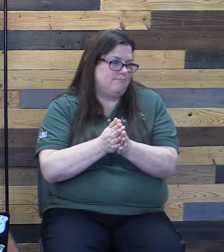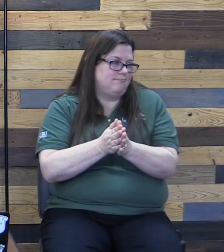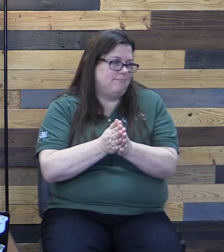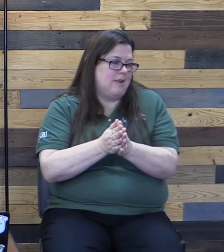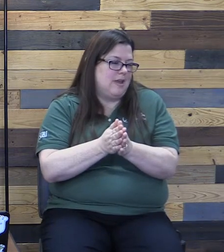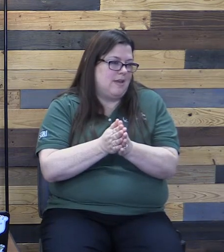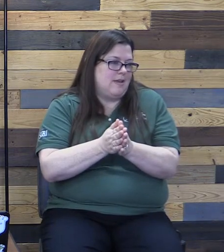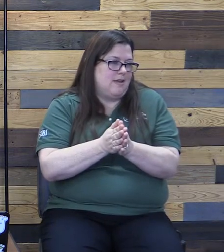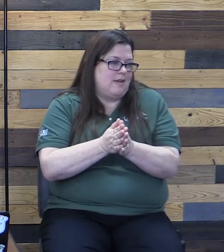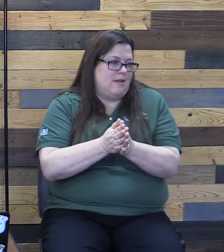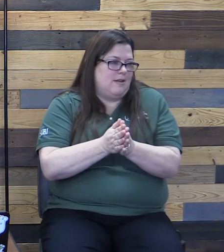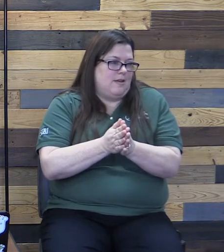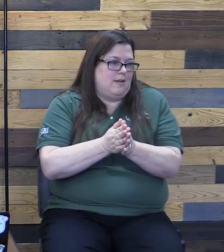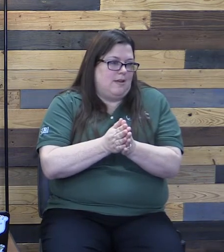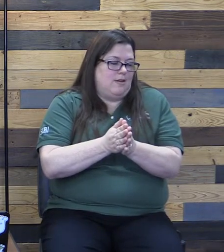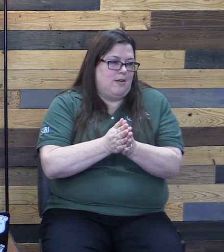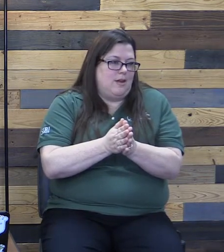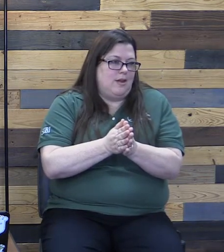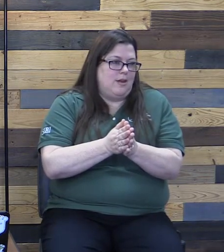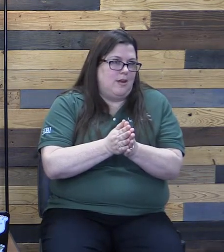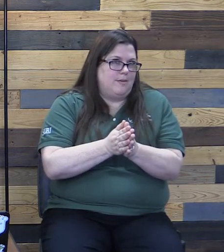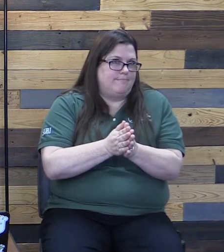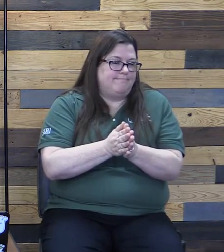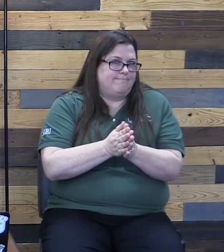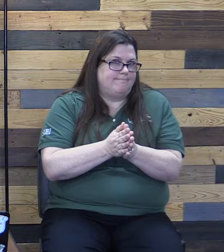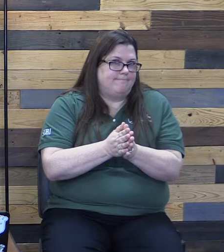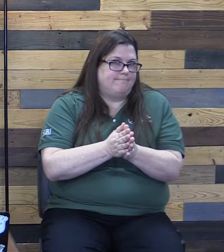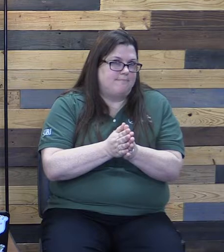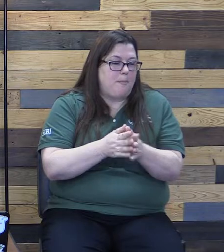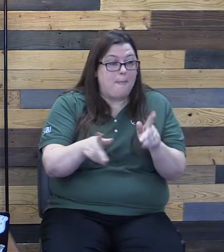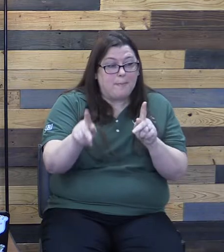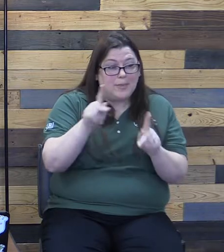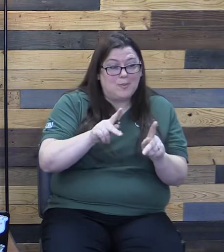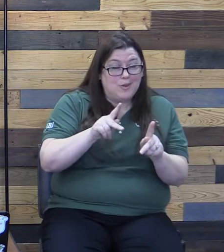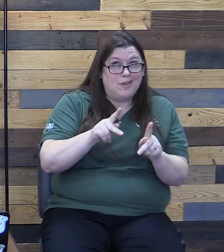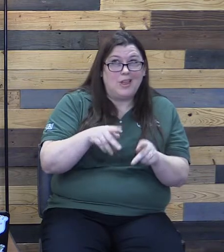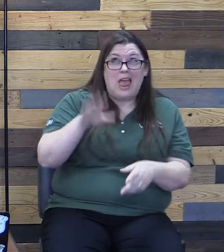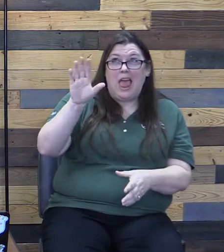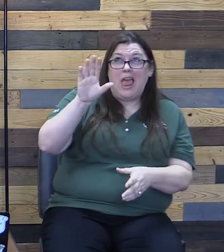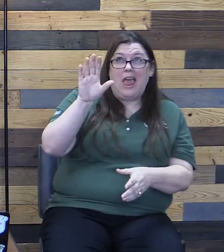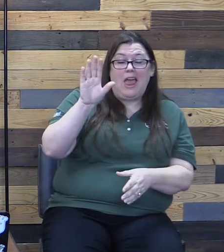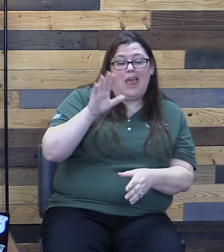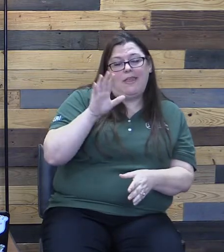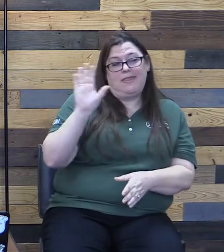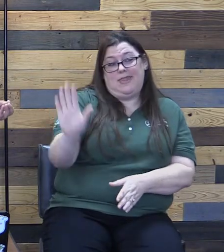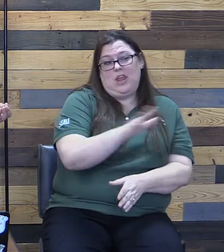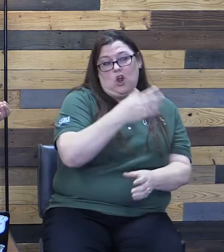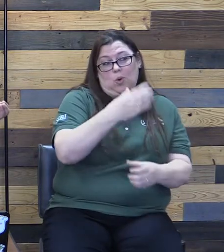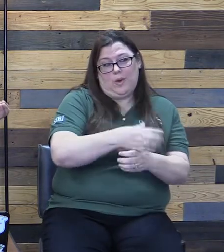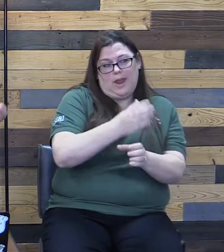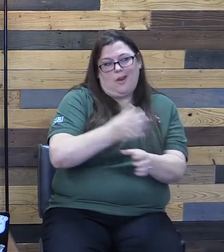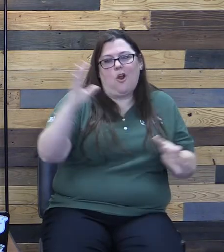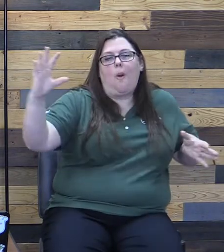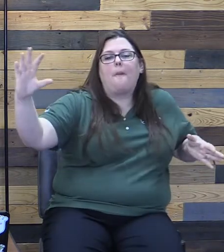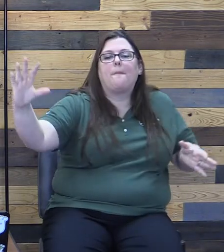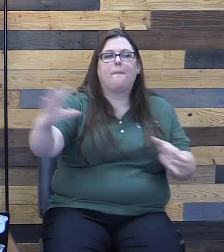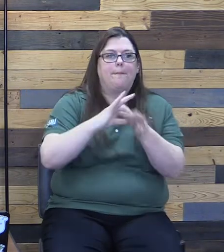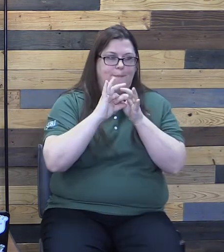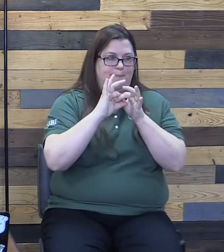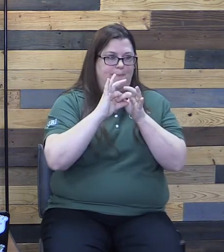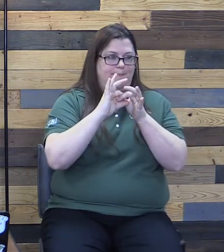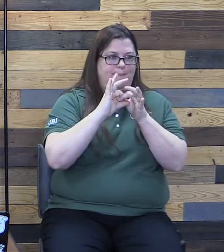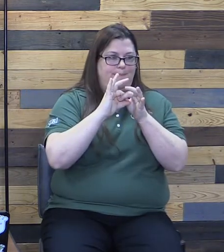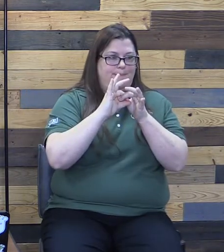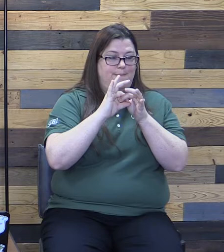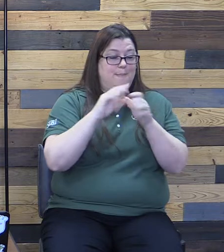main passion was reconciling people to their creator. So, lost souls that had strayed away and he